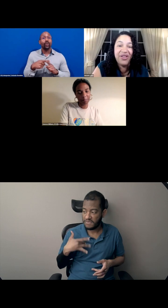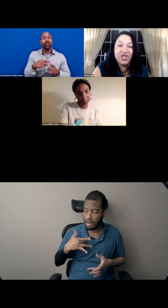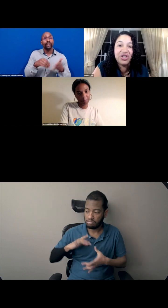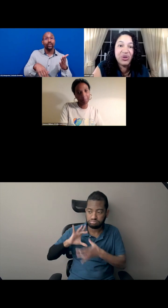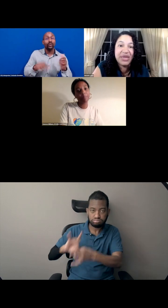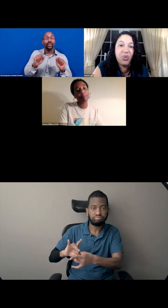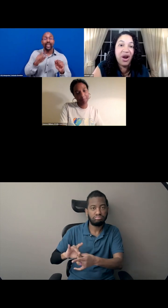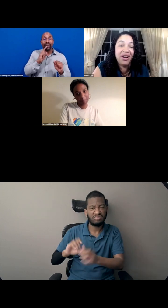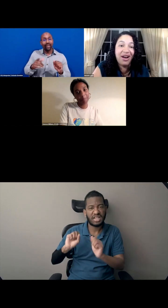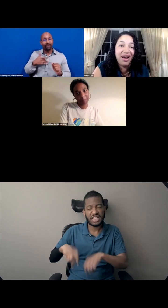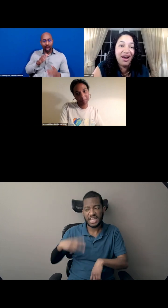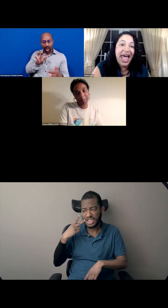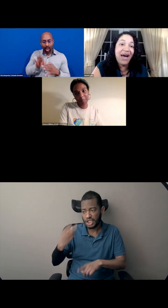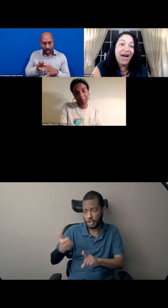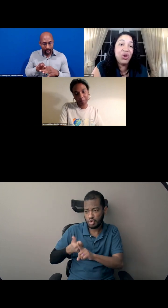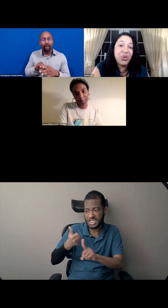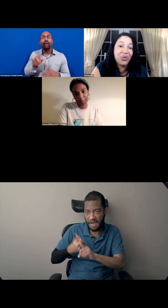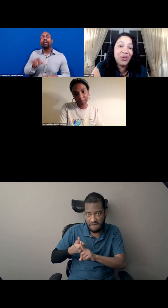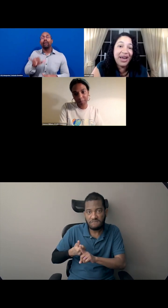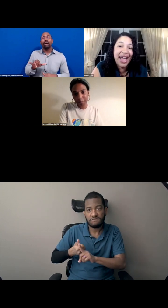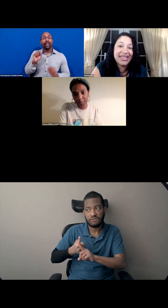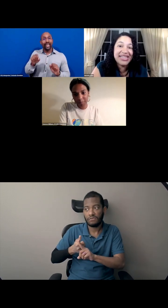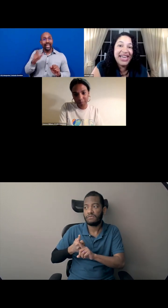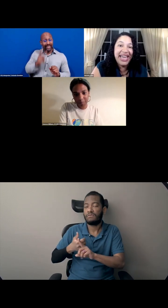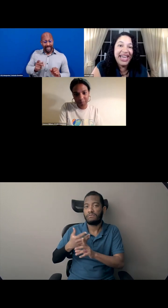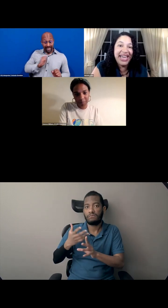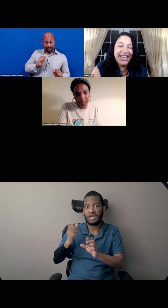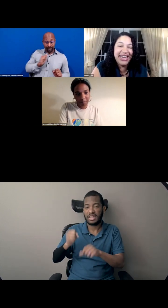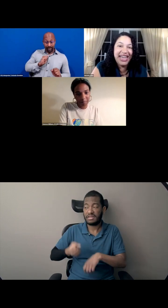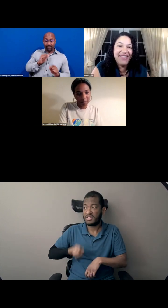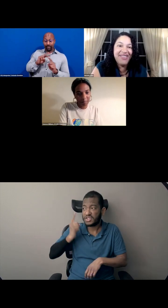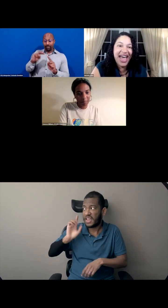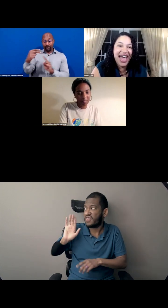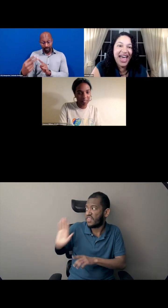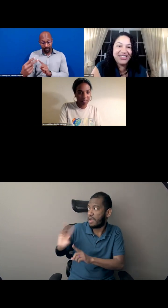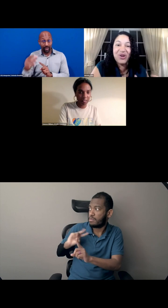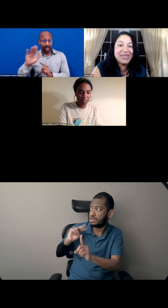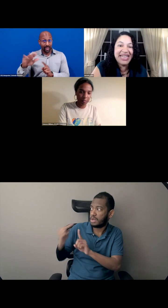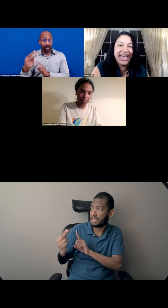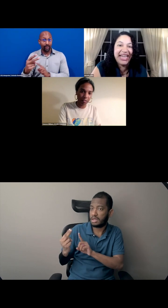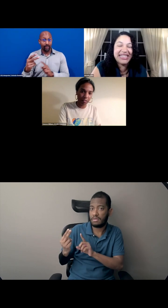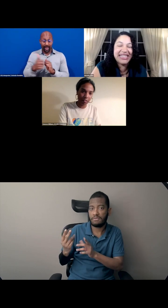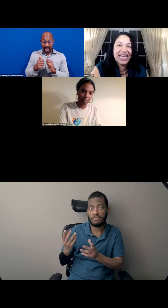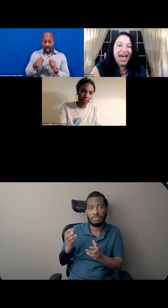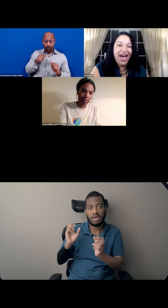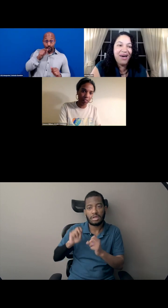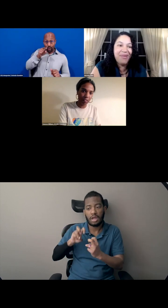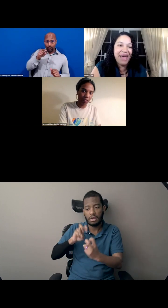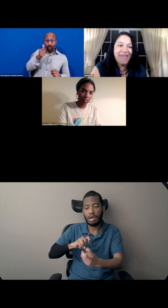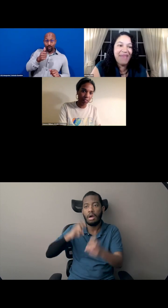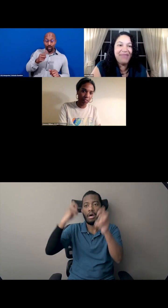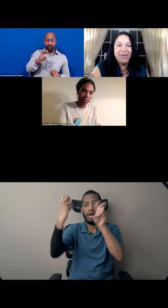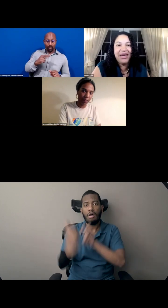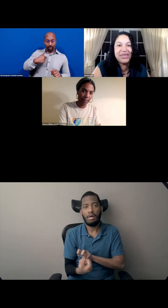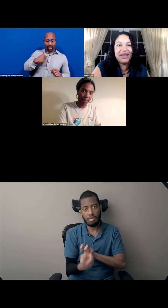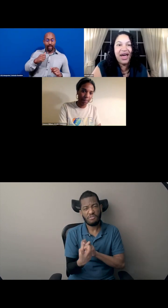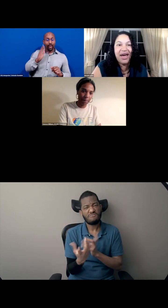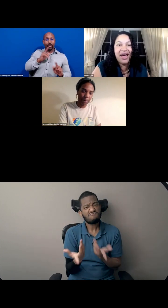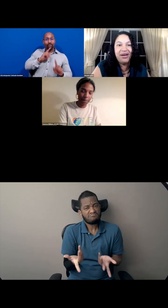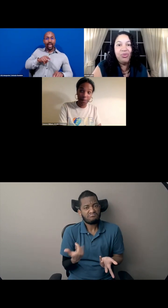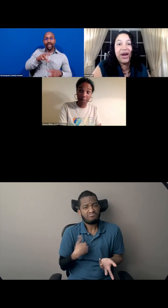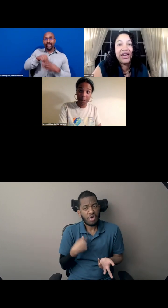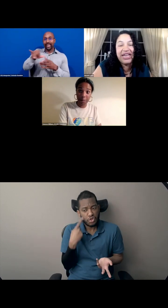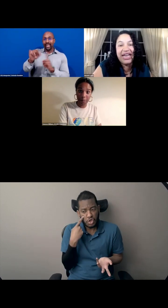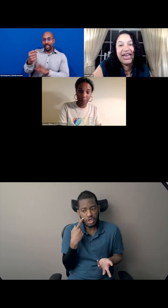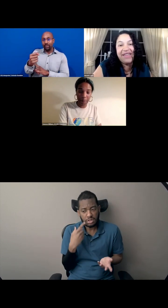yourself in their shoes and wonder how you would react in, in that circumstance, um, I think it becomes